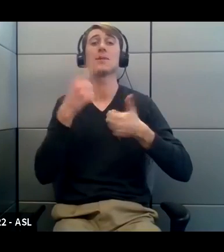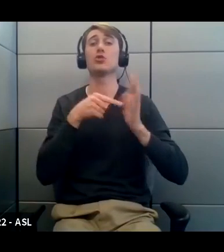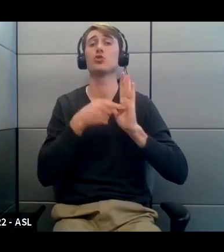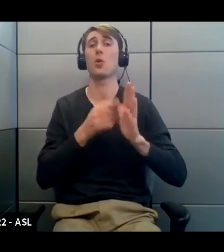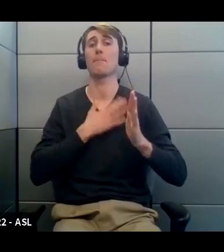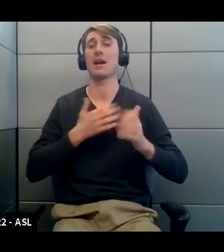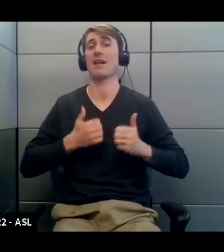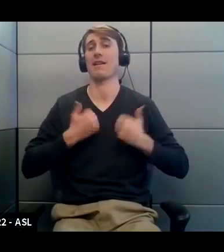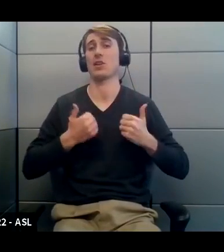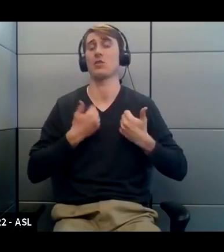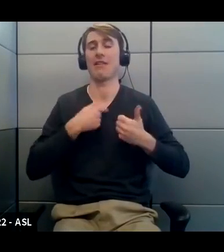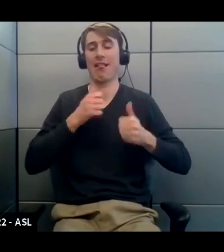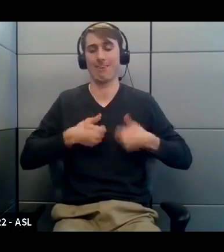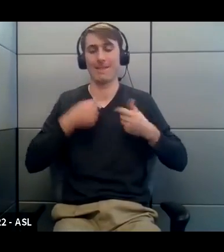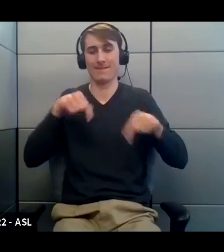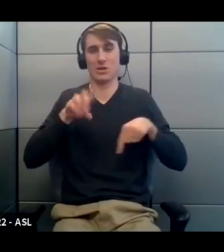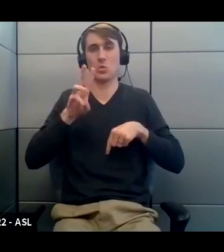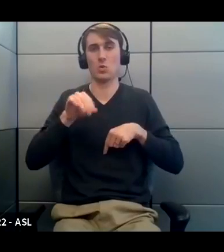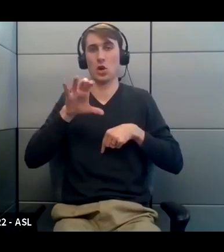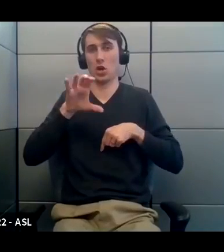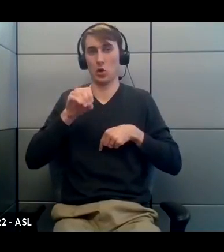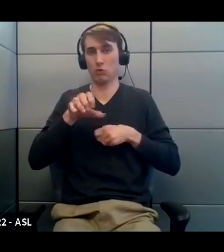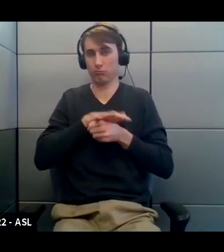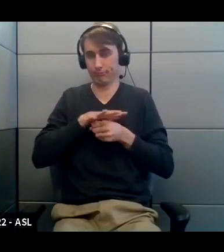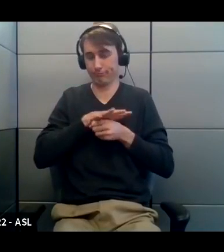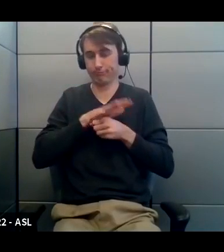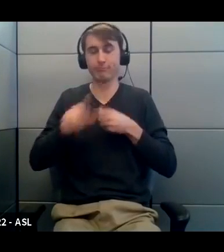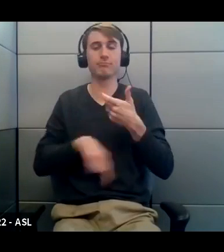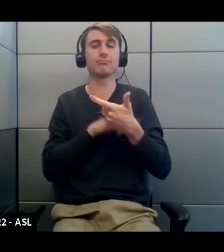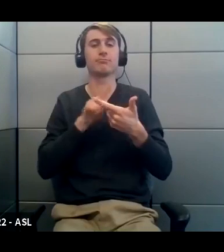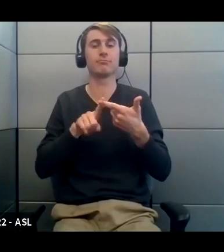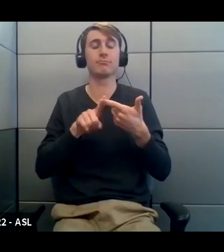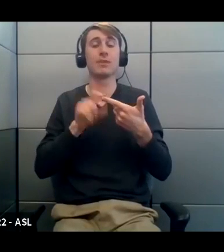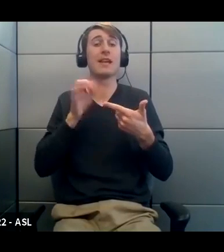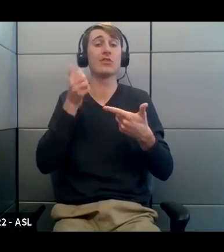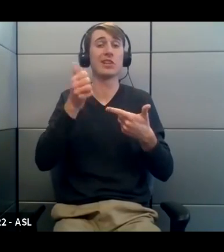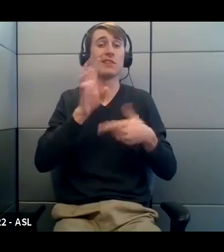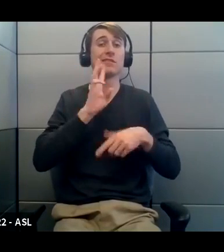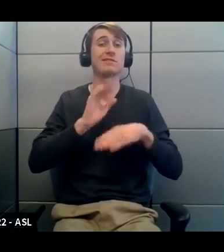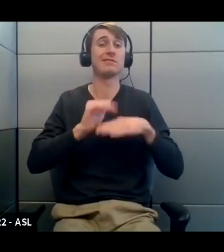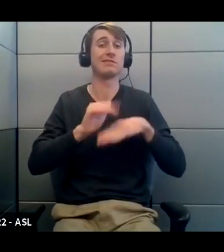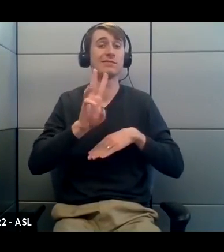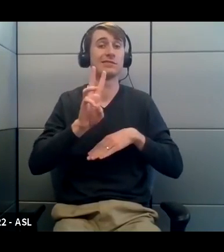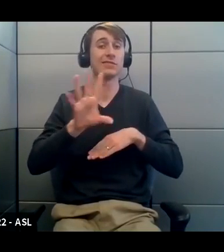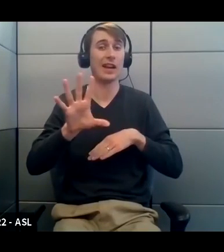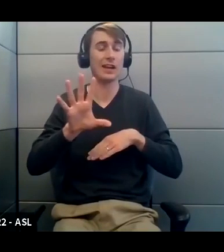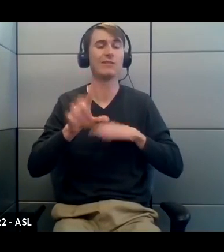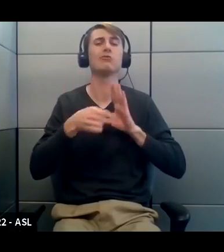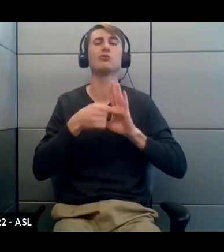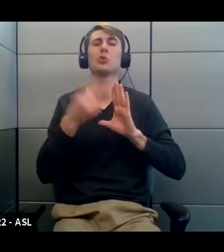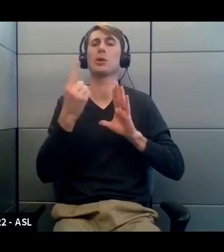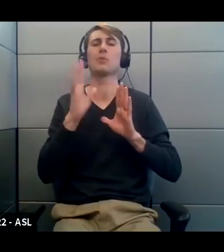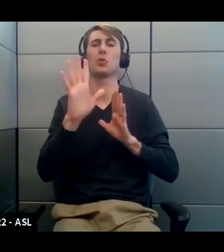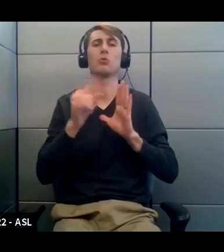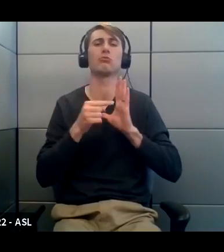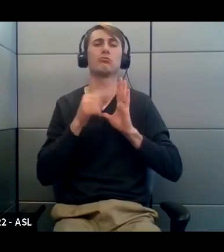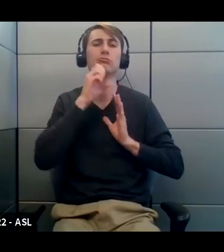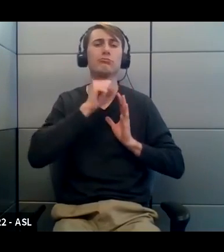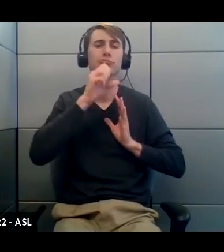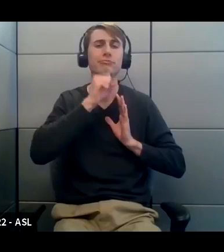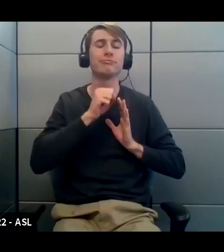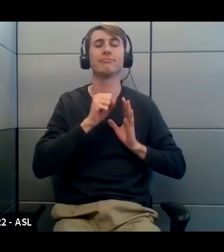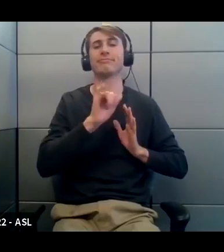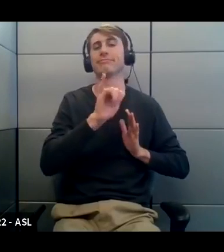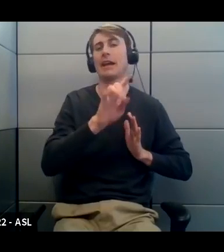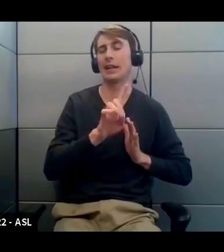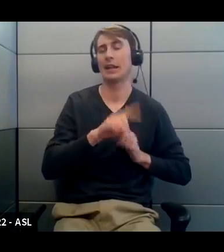addressed to you. And then if you're 65 or older, you'll just need something to show your age. It could be an ID